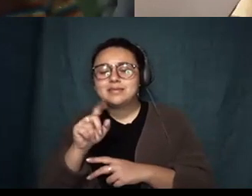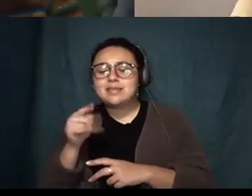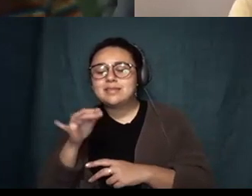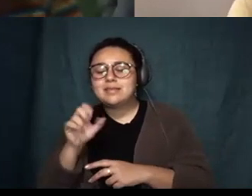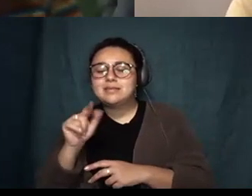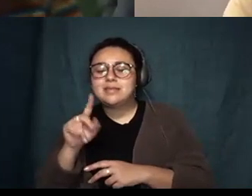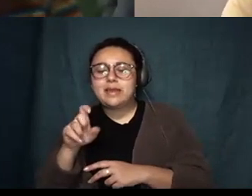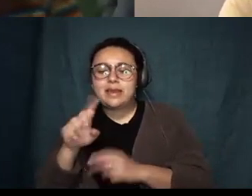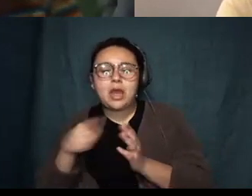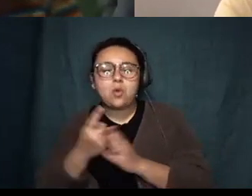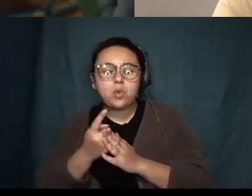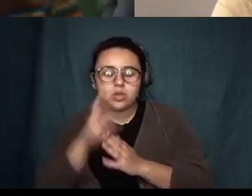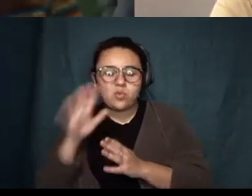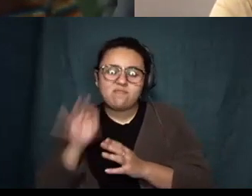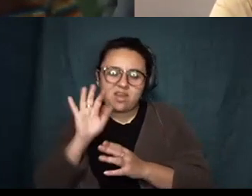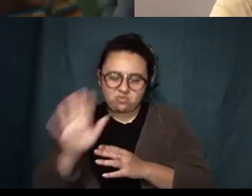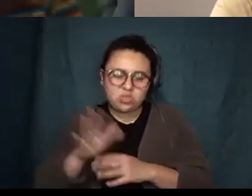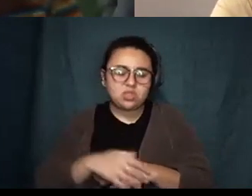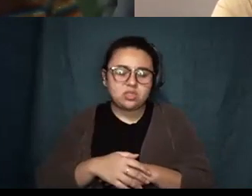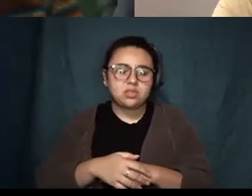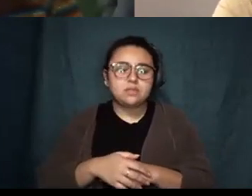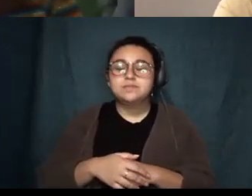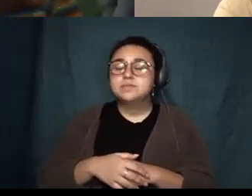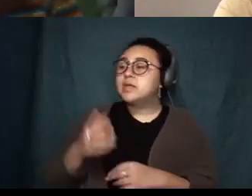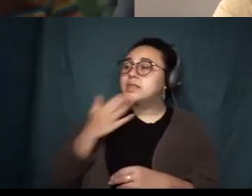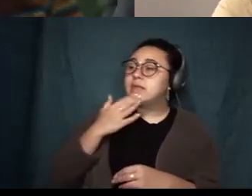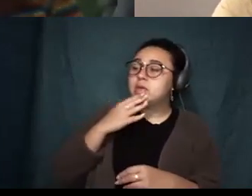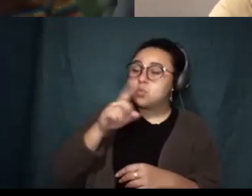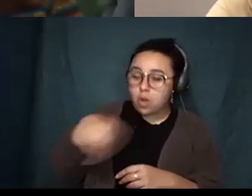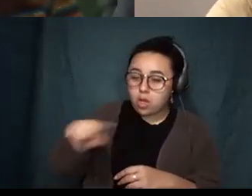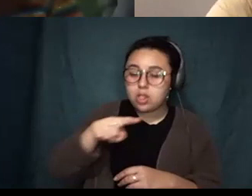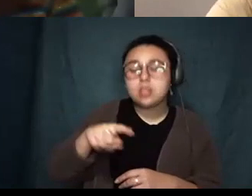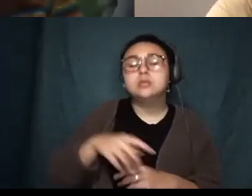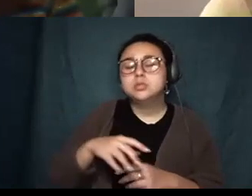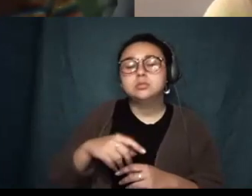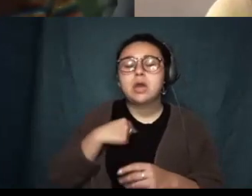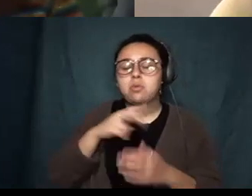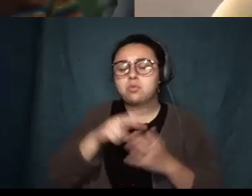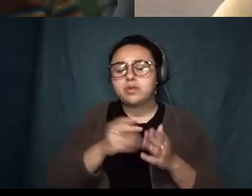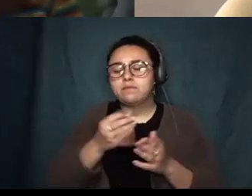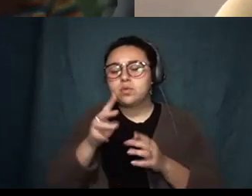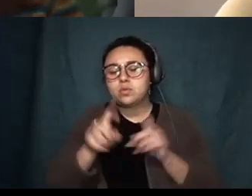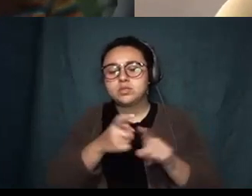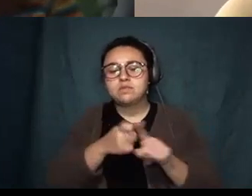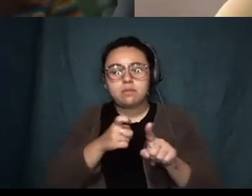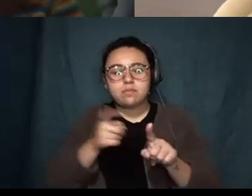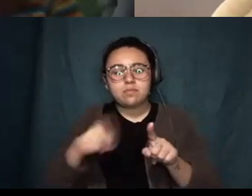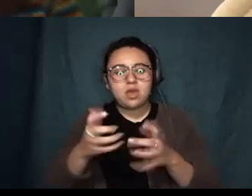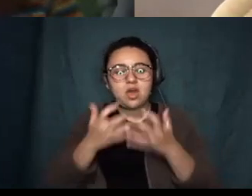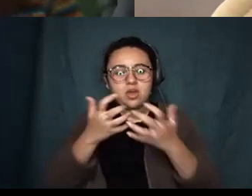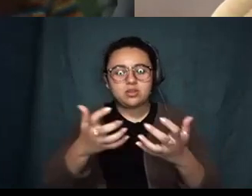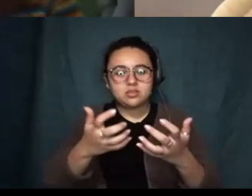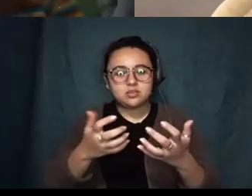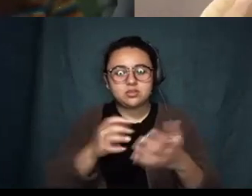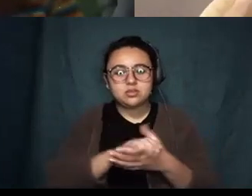okay thank you all so I'm gonna read a couple of questions from our audience and um I'm I'm actually just we can all